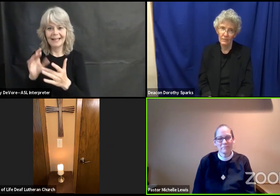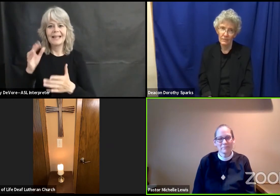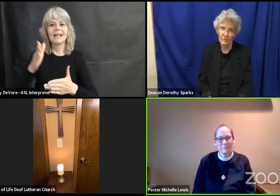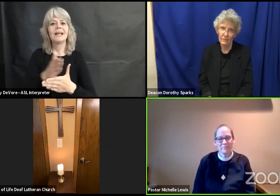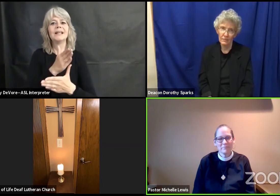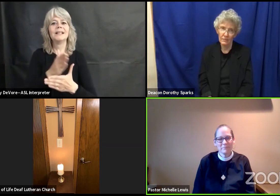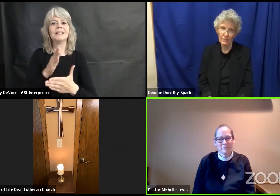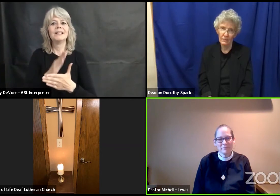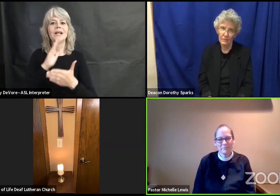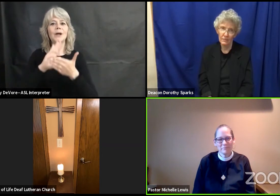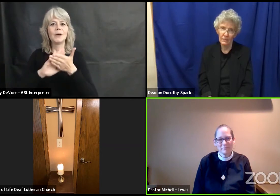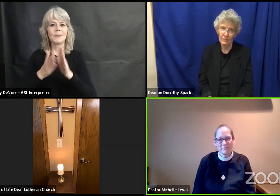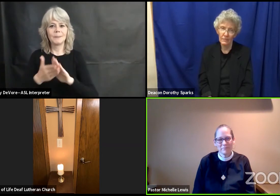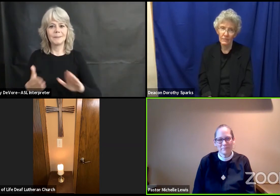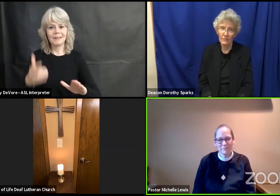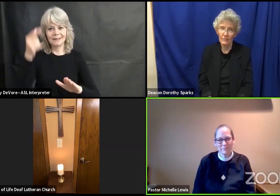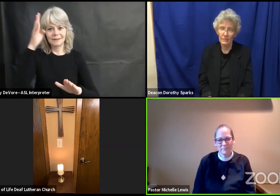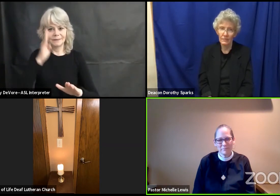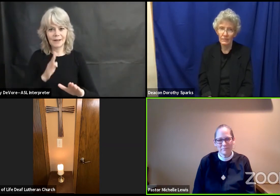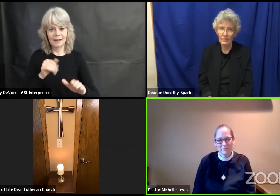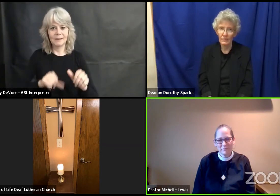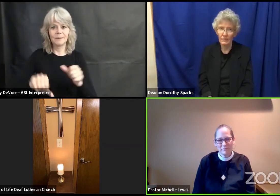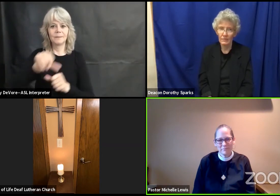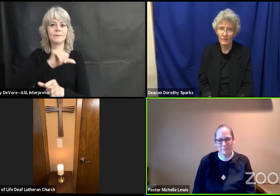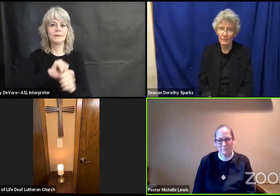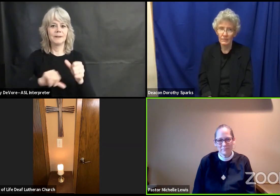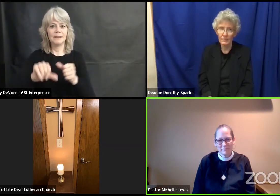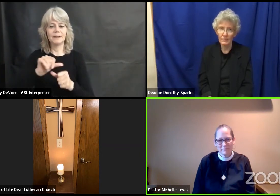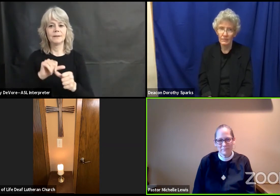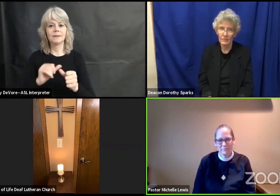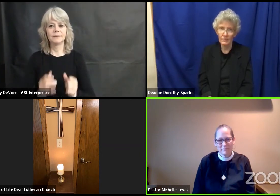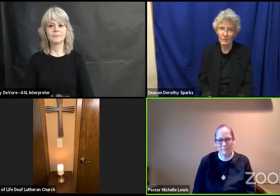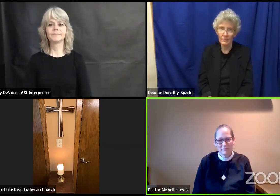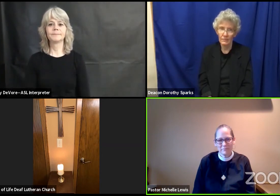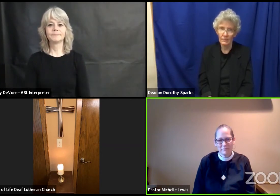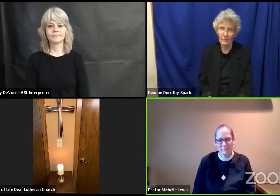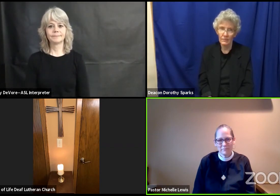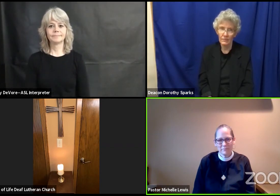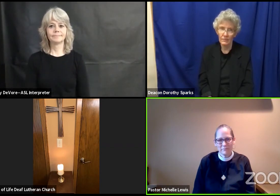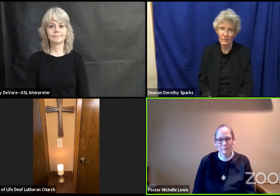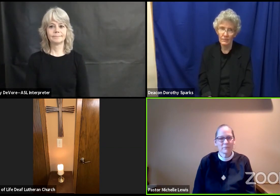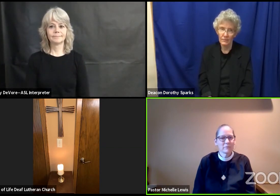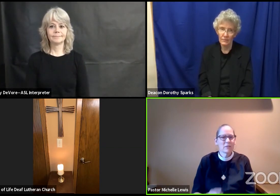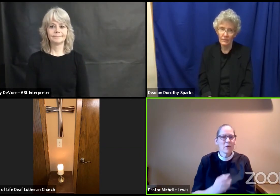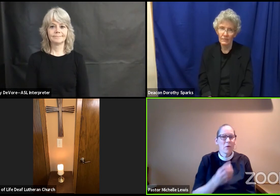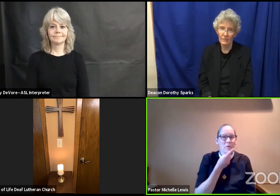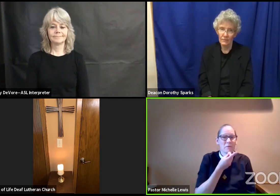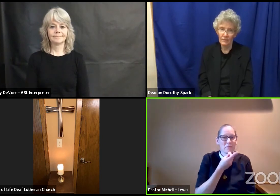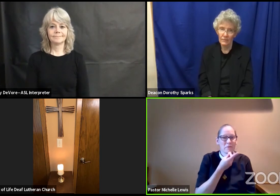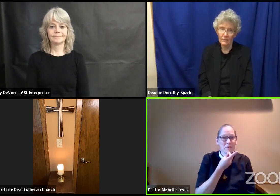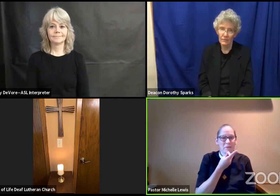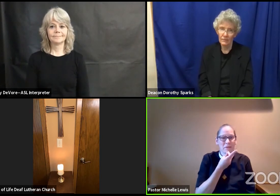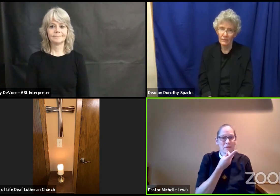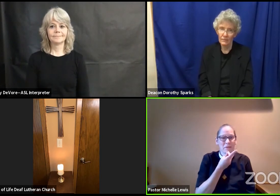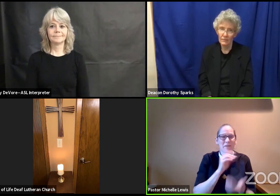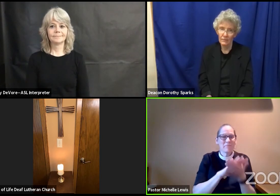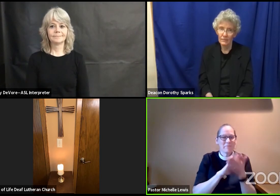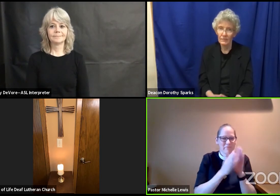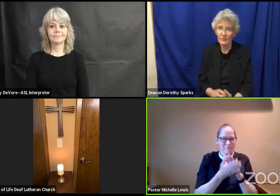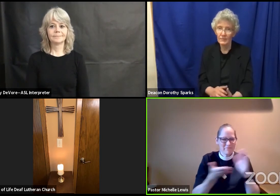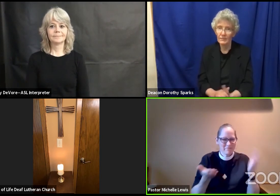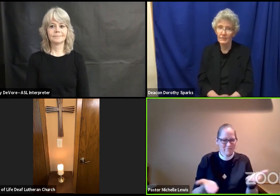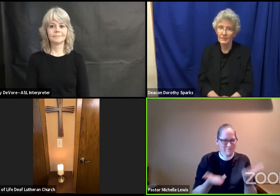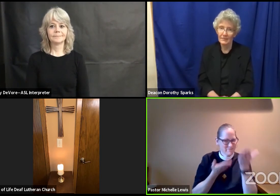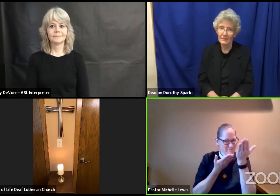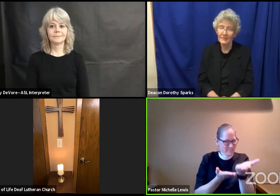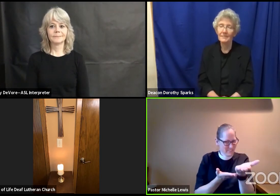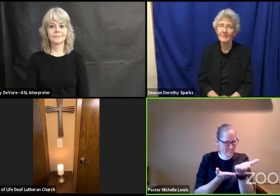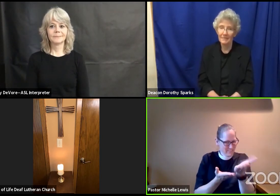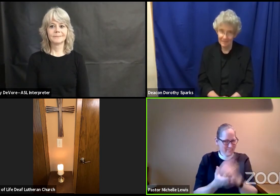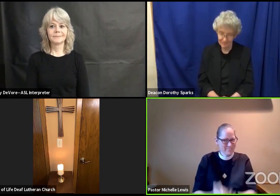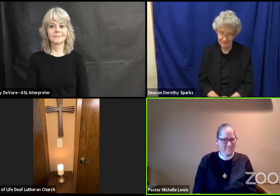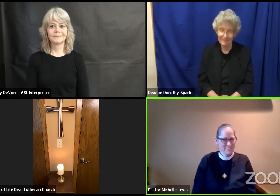hold